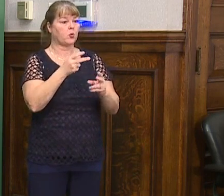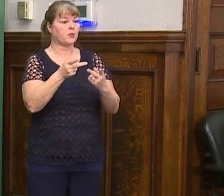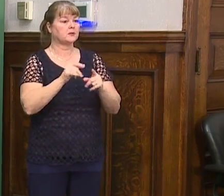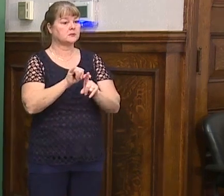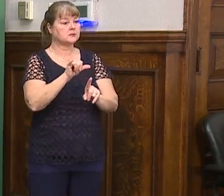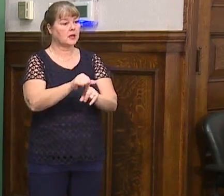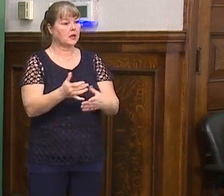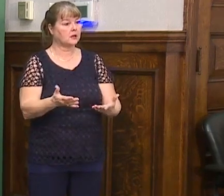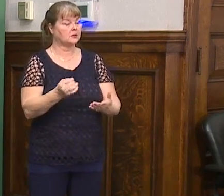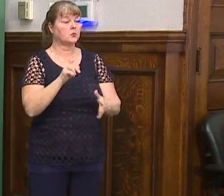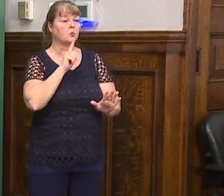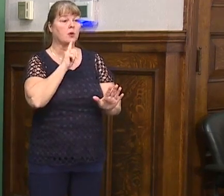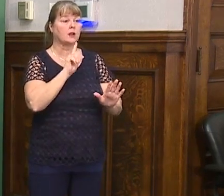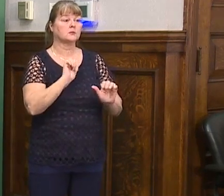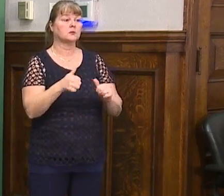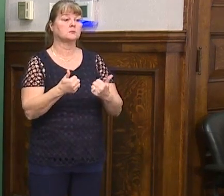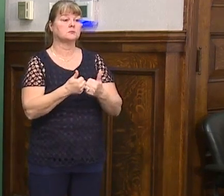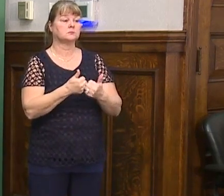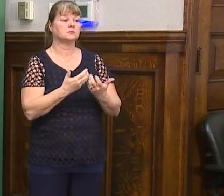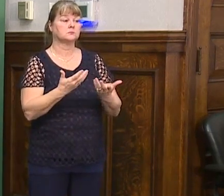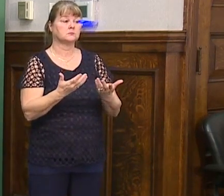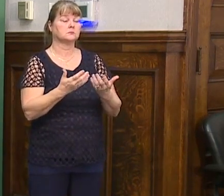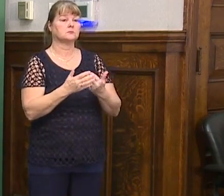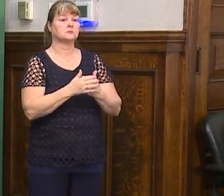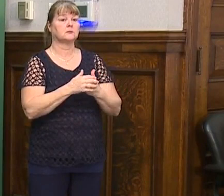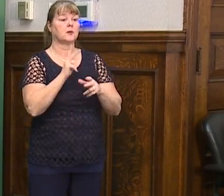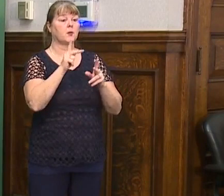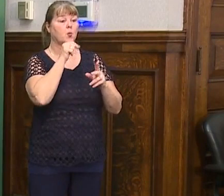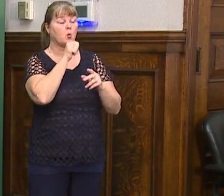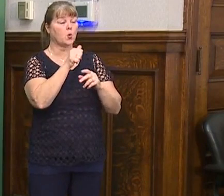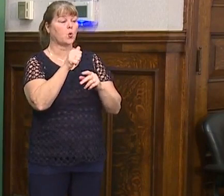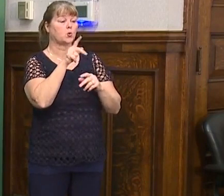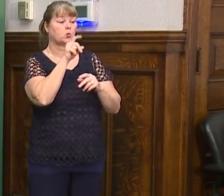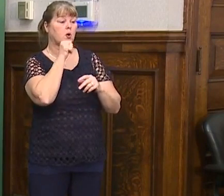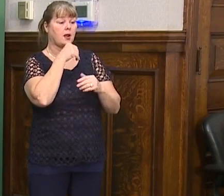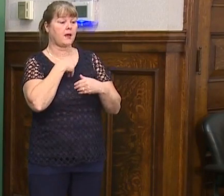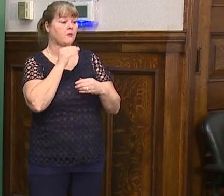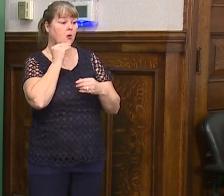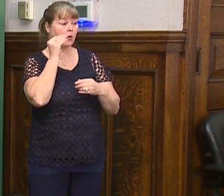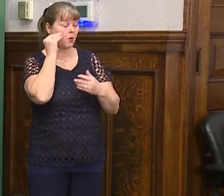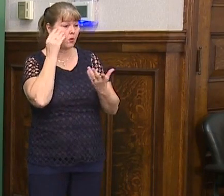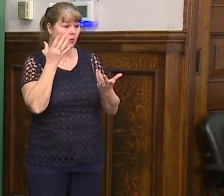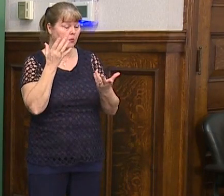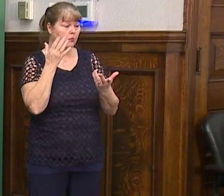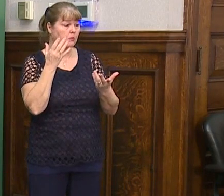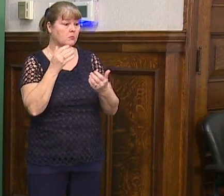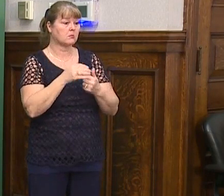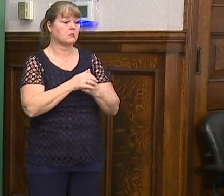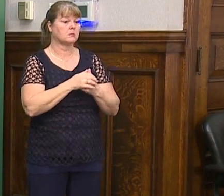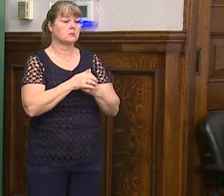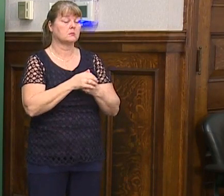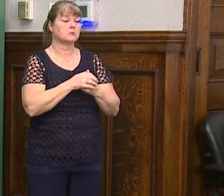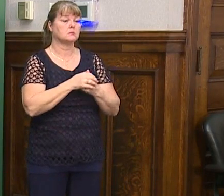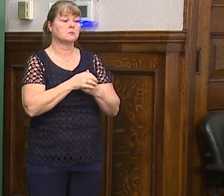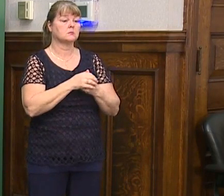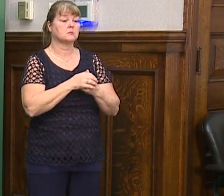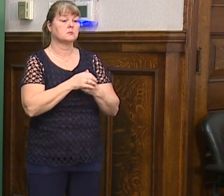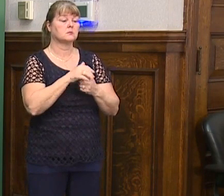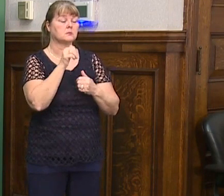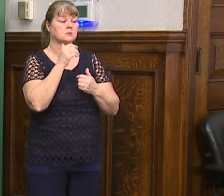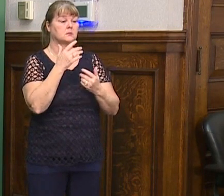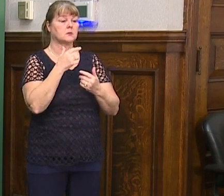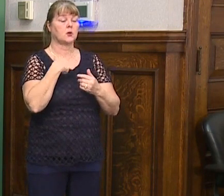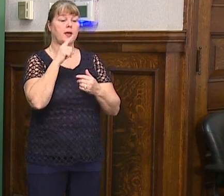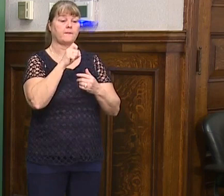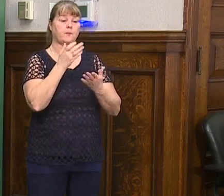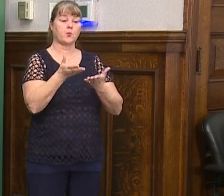Um, so this is really the impetus for Savannah becoming the beloved community that we know that it can be, um, not only